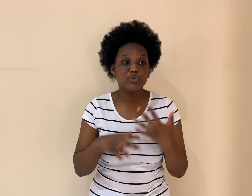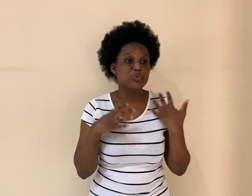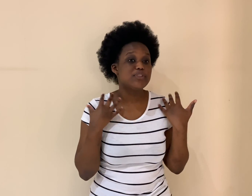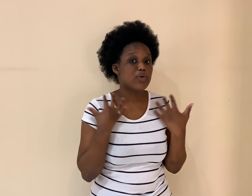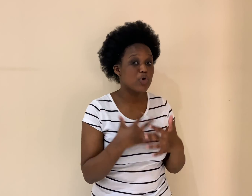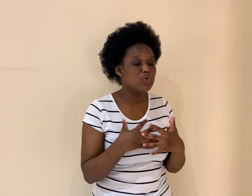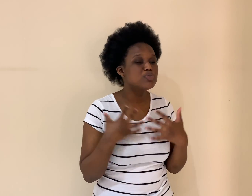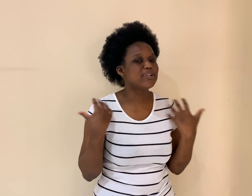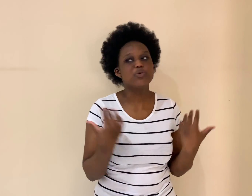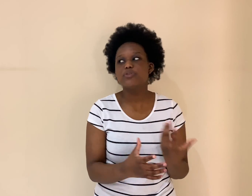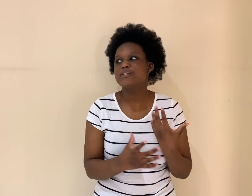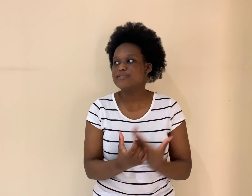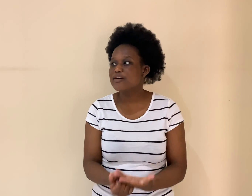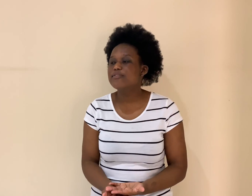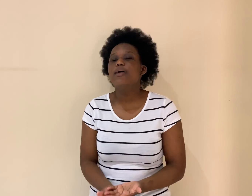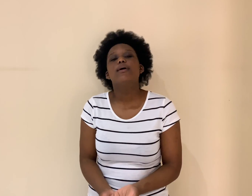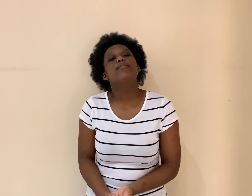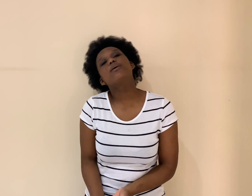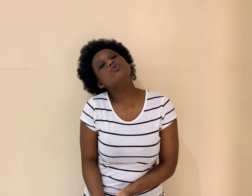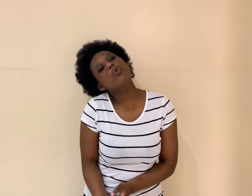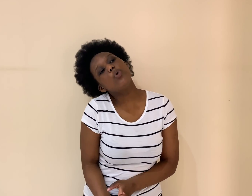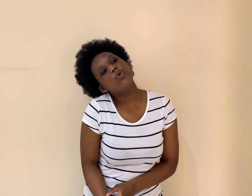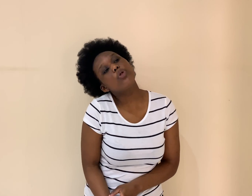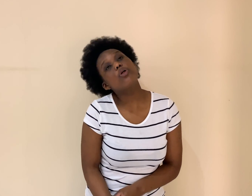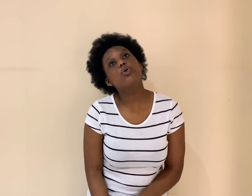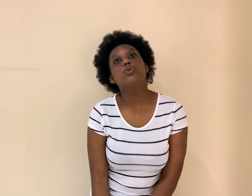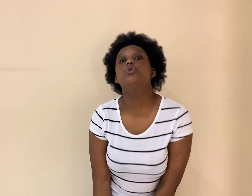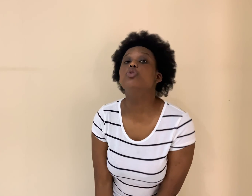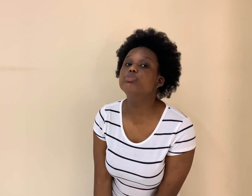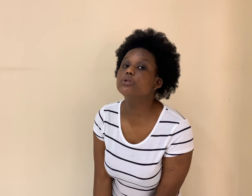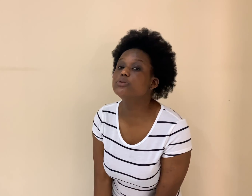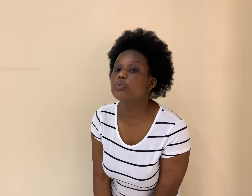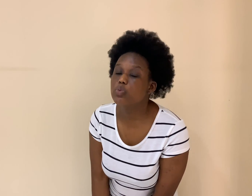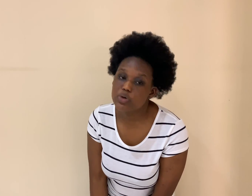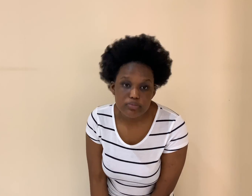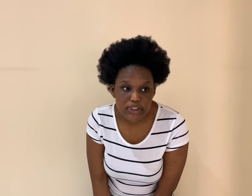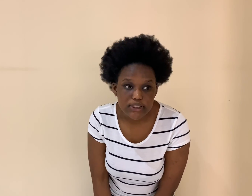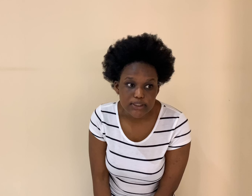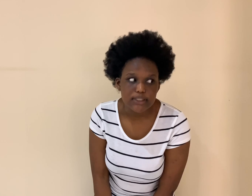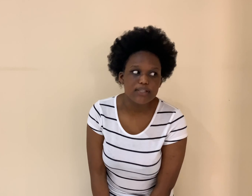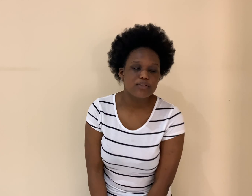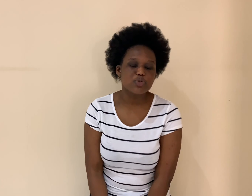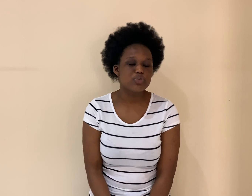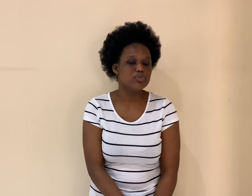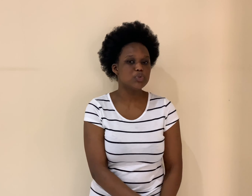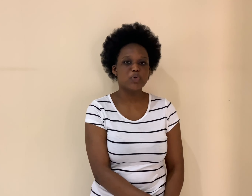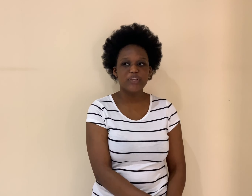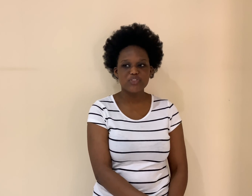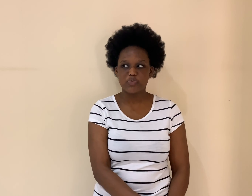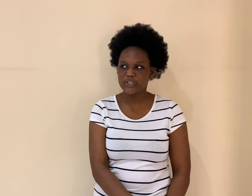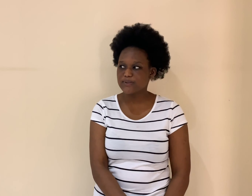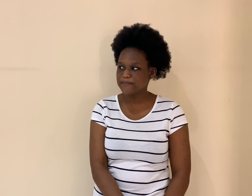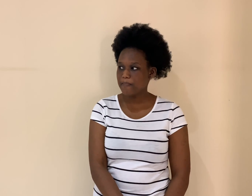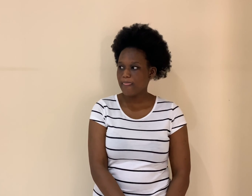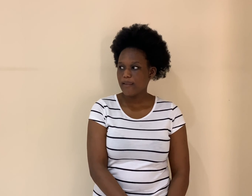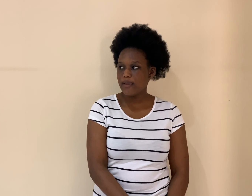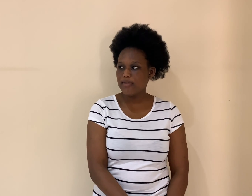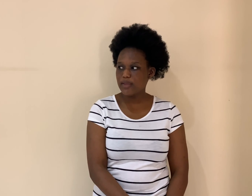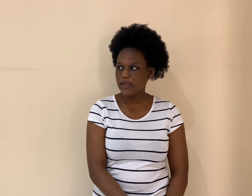lose their homes and all that stuff that is all global warming so global warming is real and then